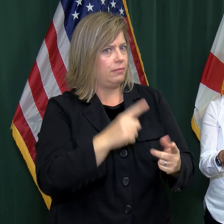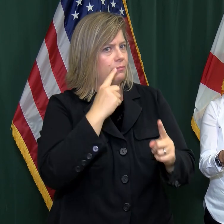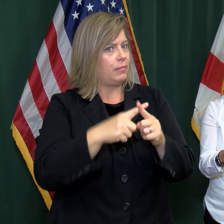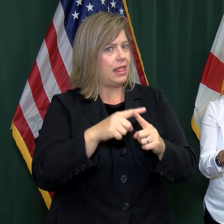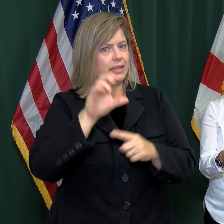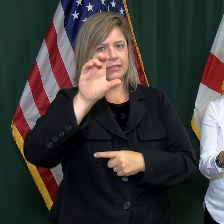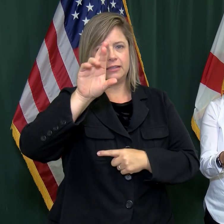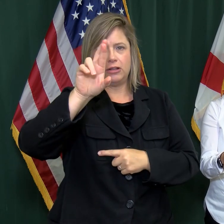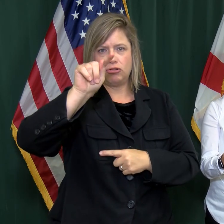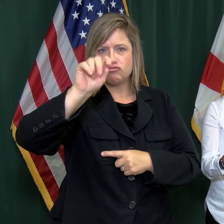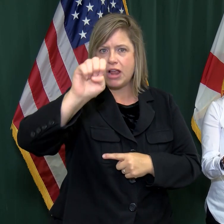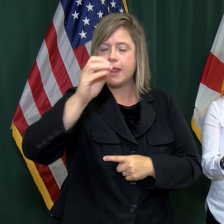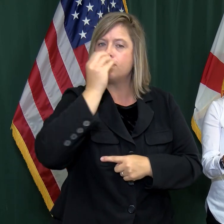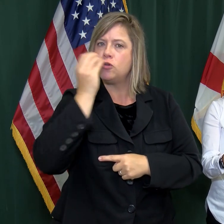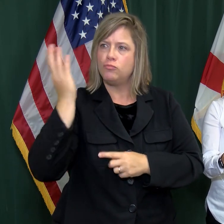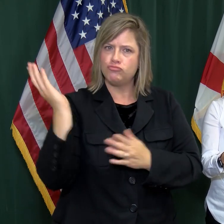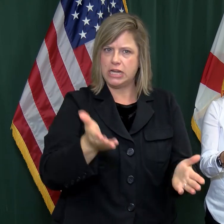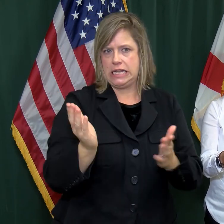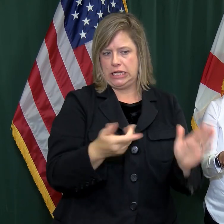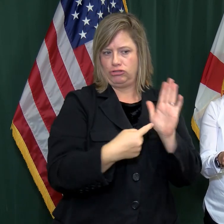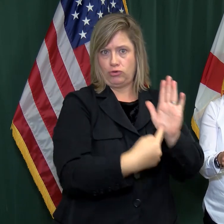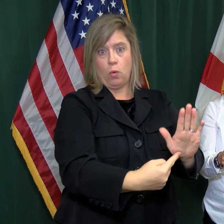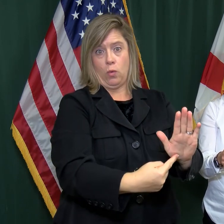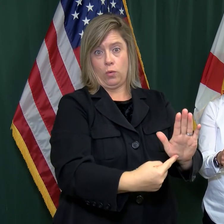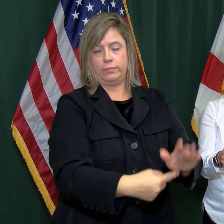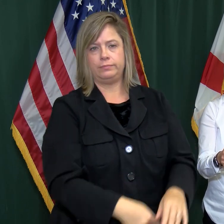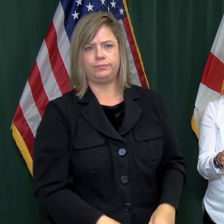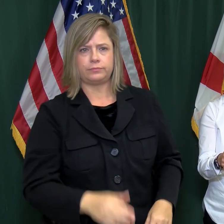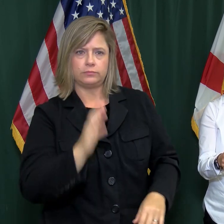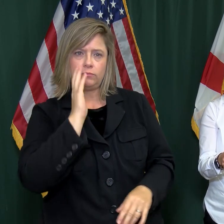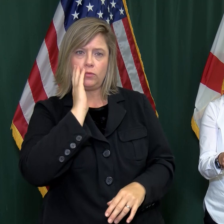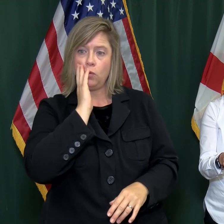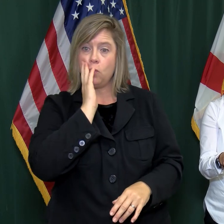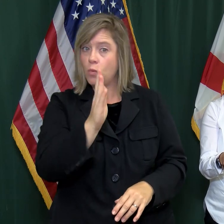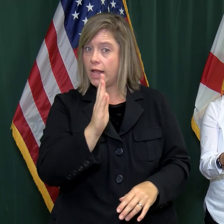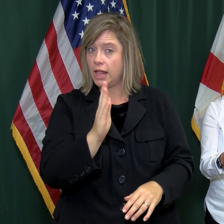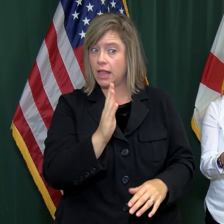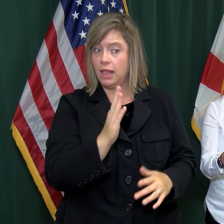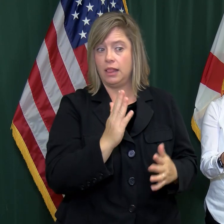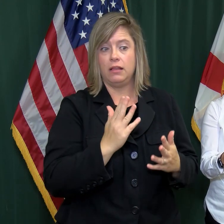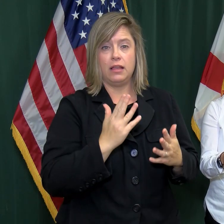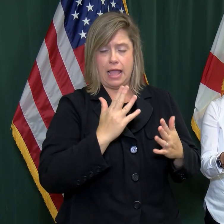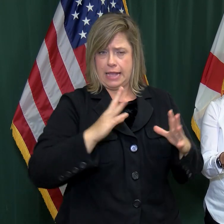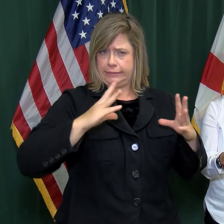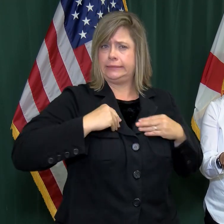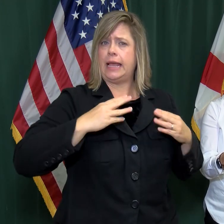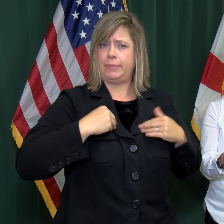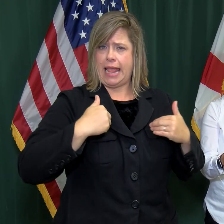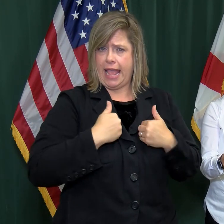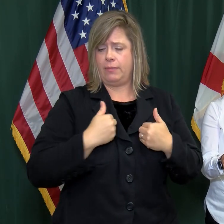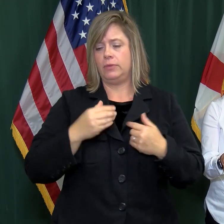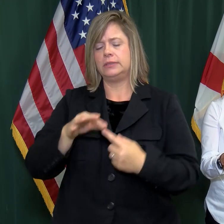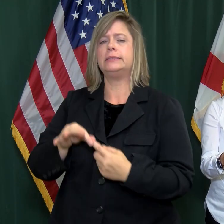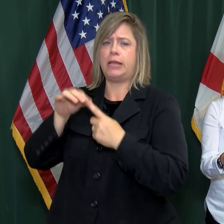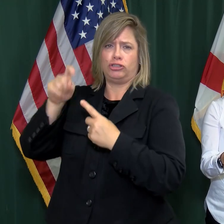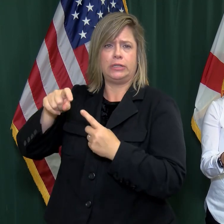food. There will be a pet friendly shelter available for our special needs clients.